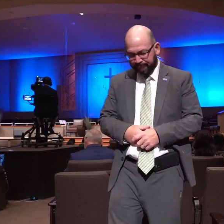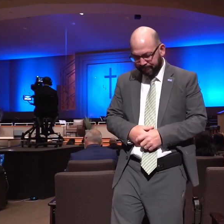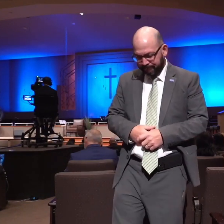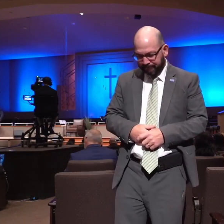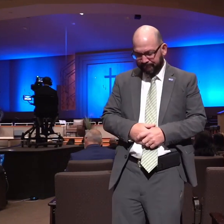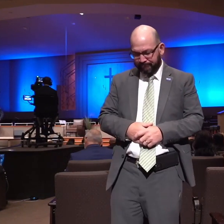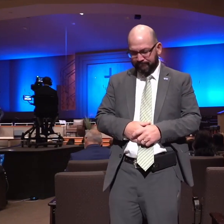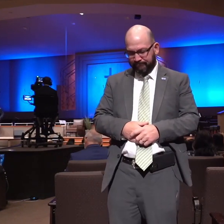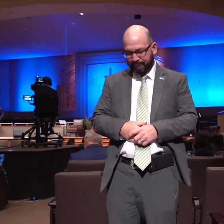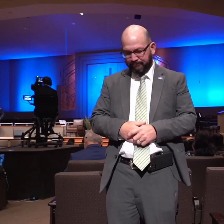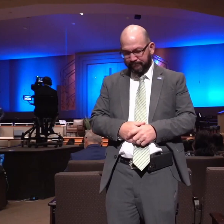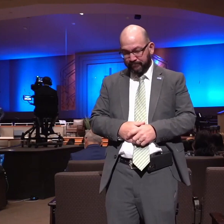we will never know